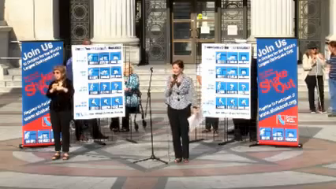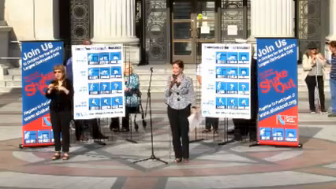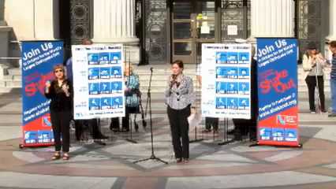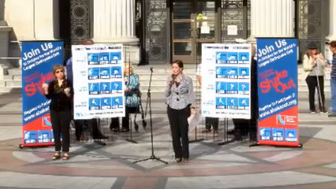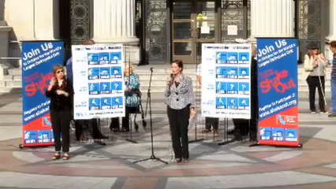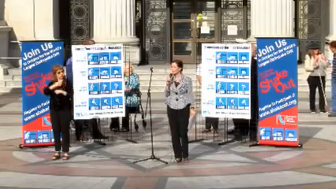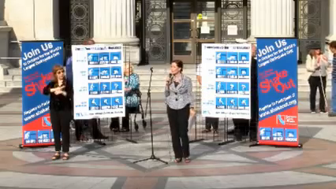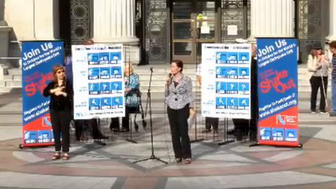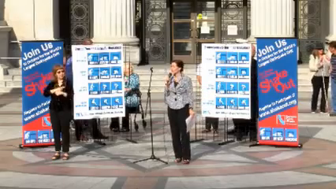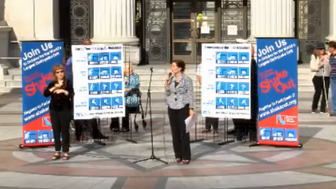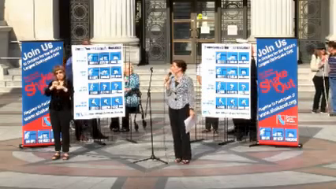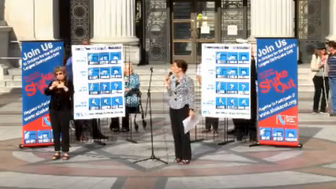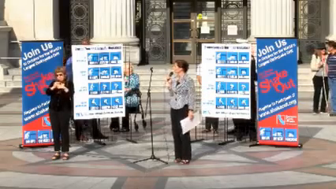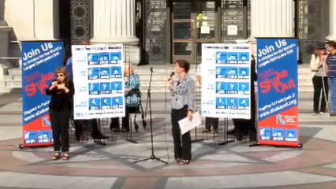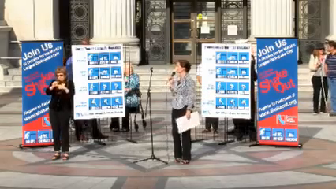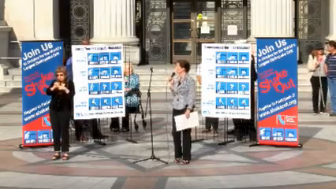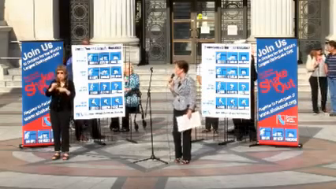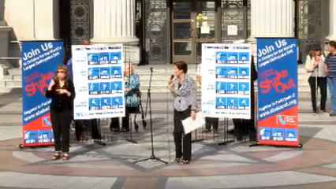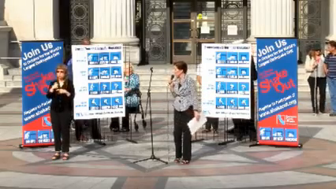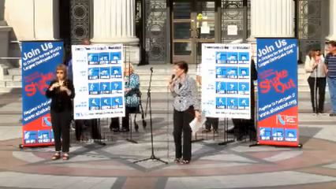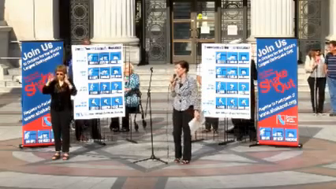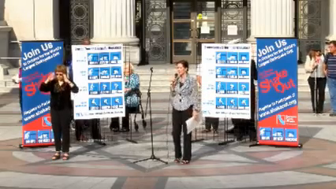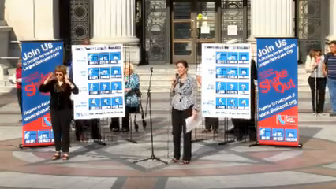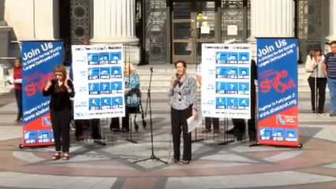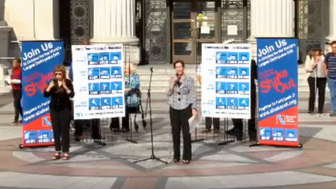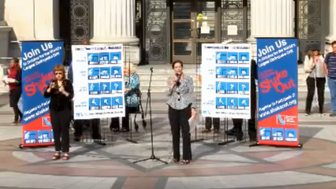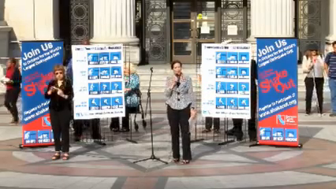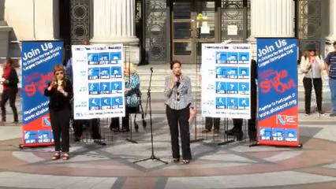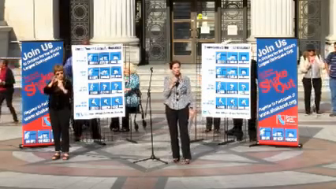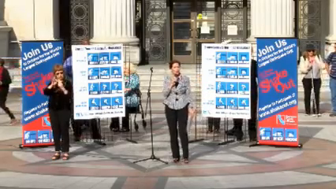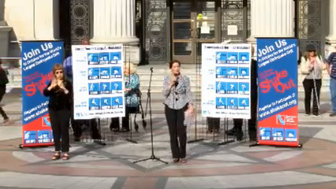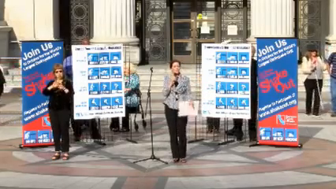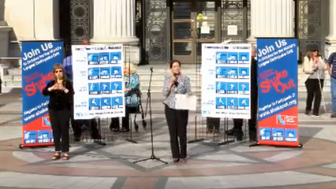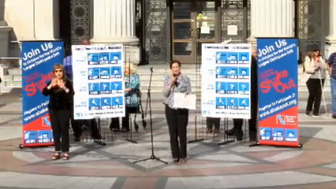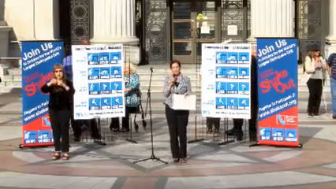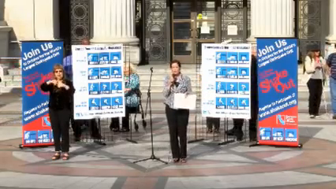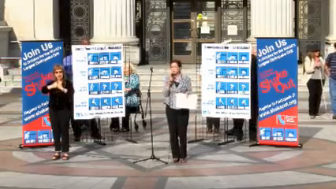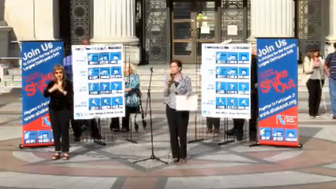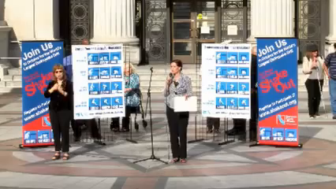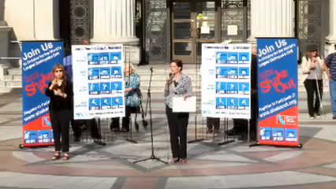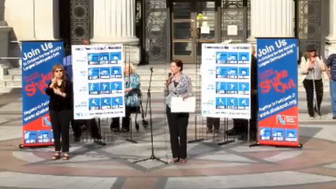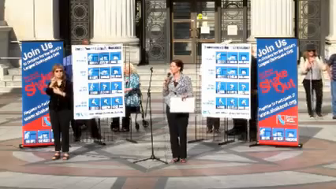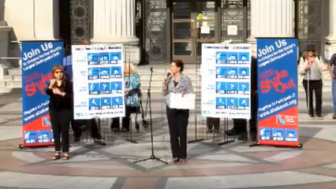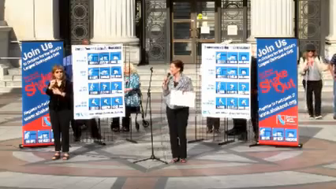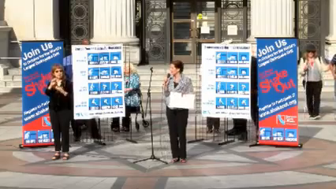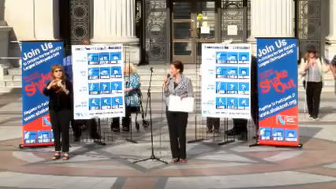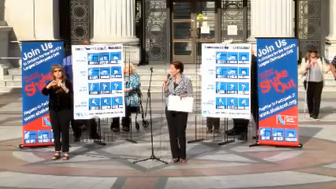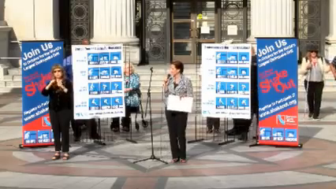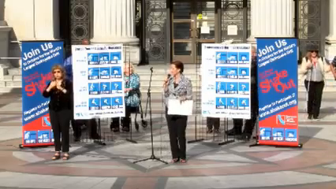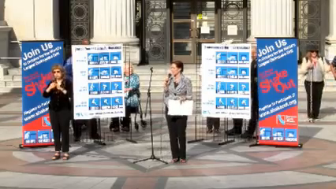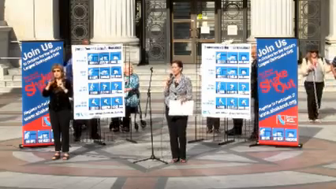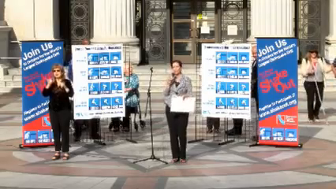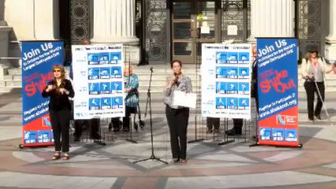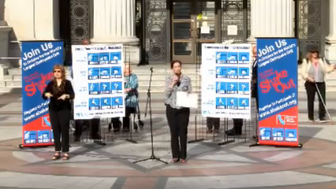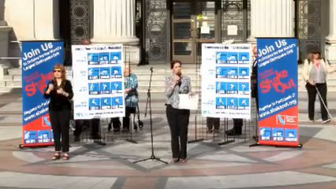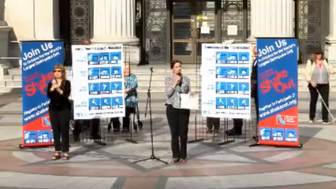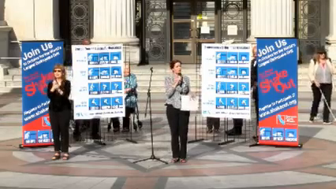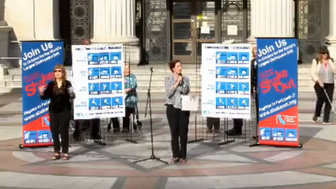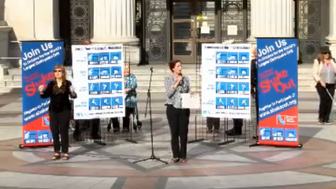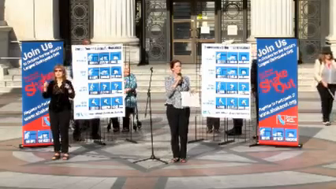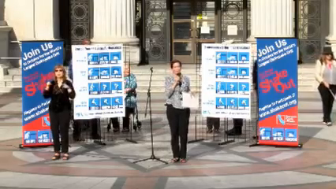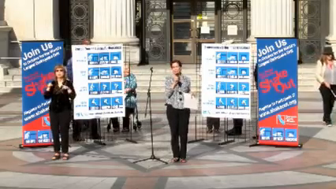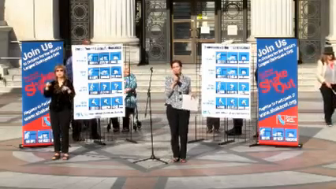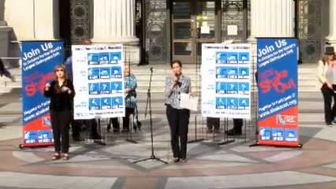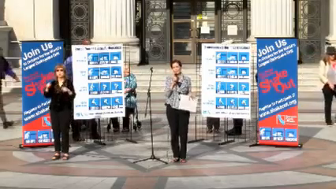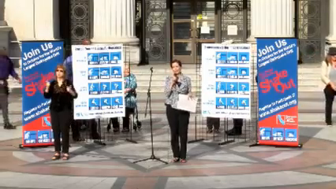exercise where we are going to focus particularly on how the disabled community can stay safe during